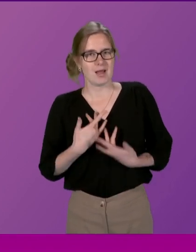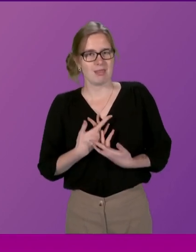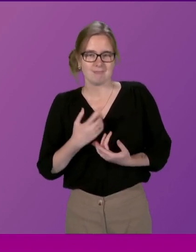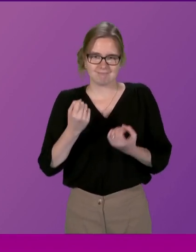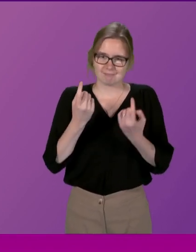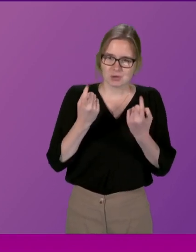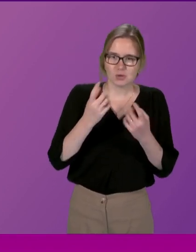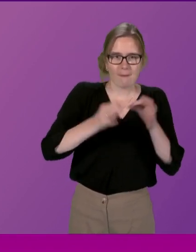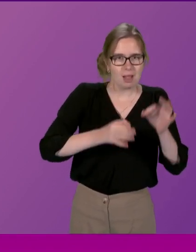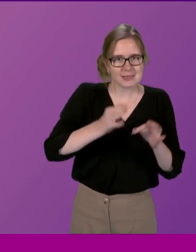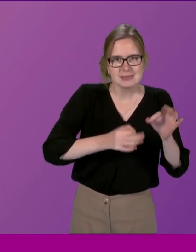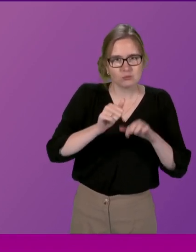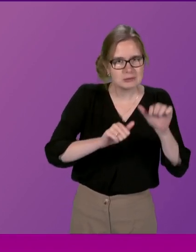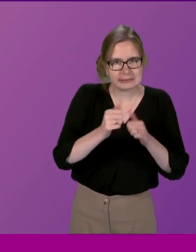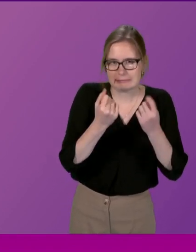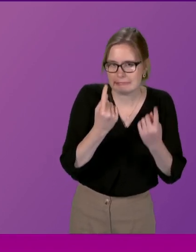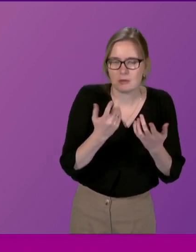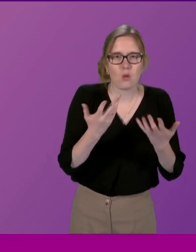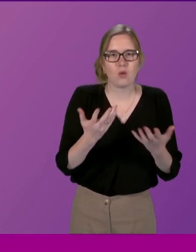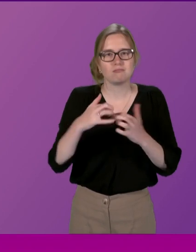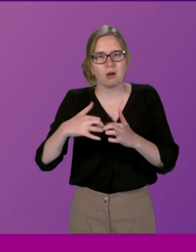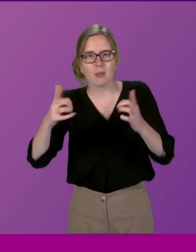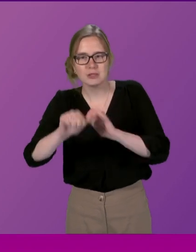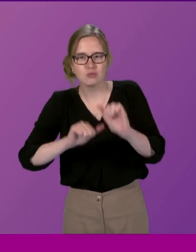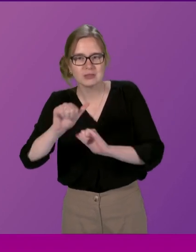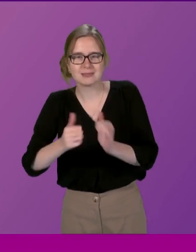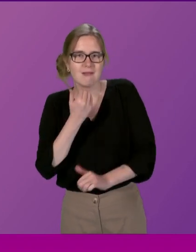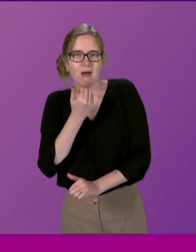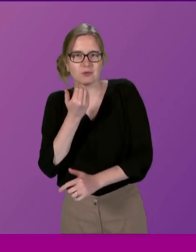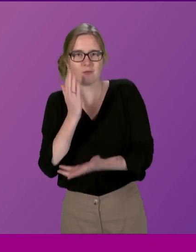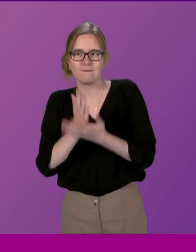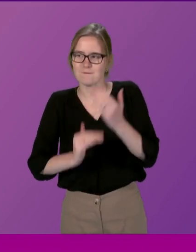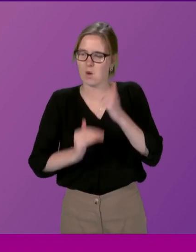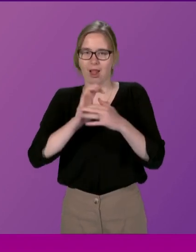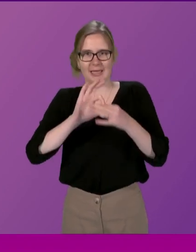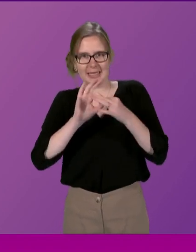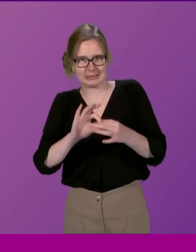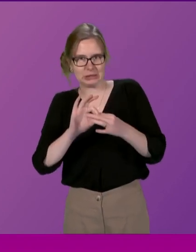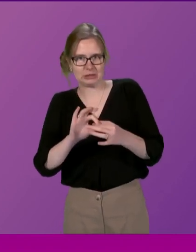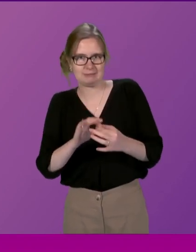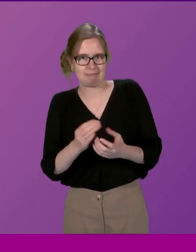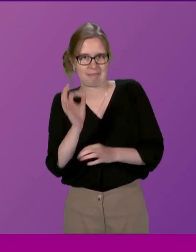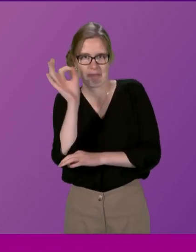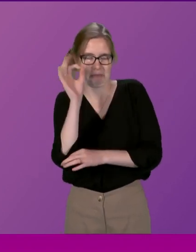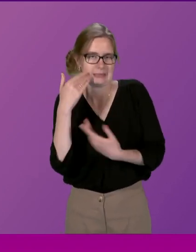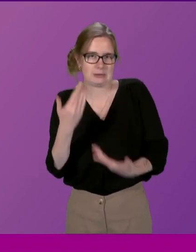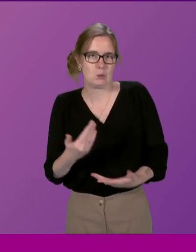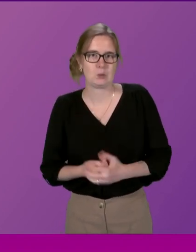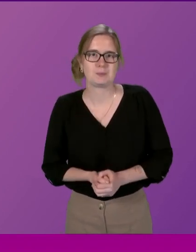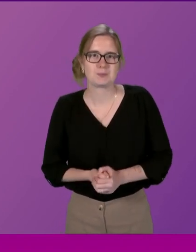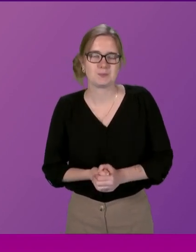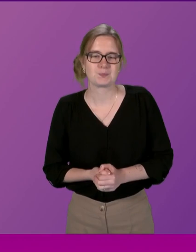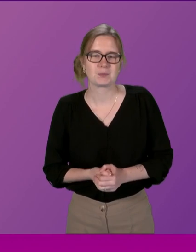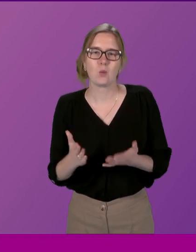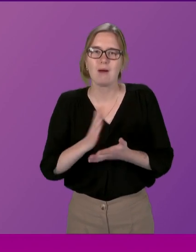understood politics or the parliamentary process enough to fully engage with it what